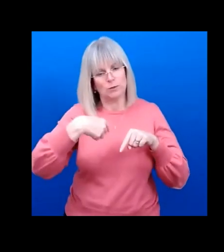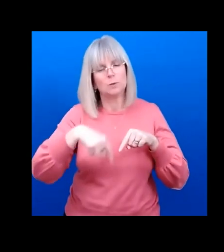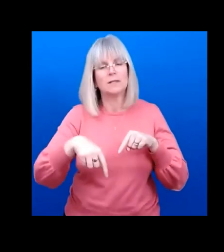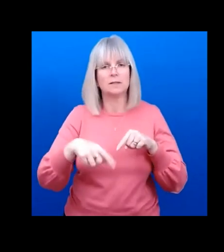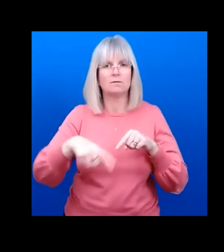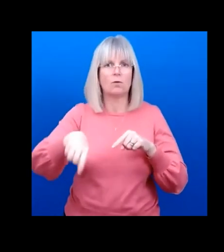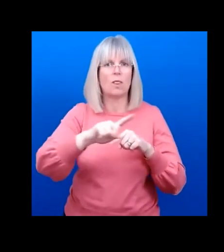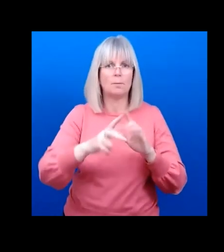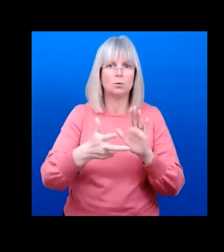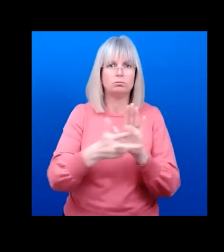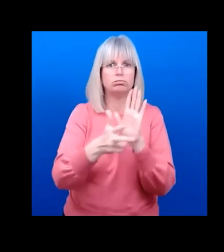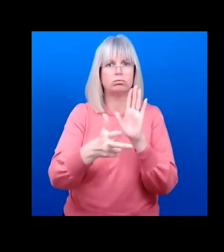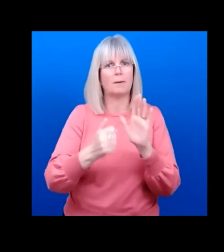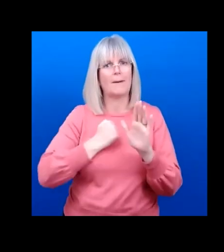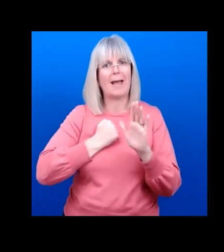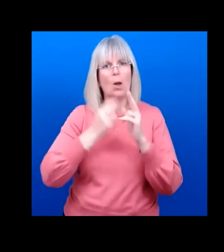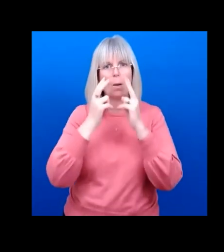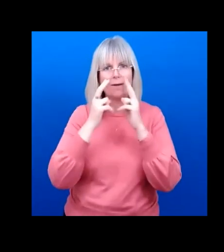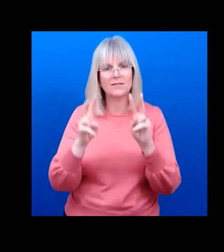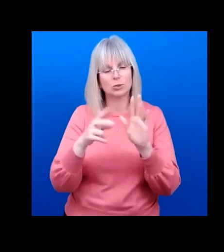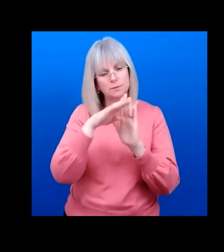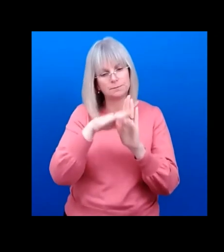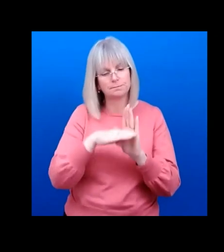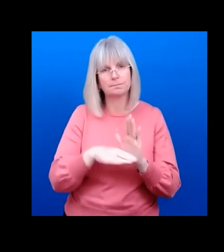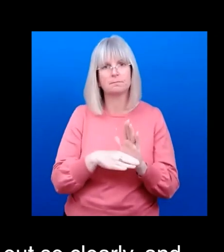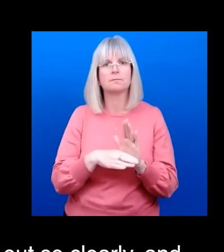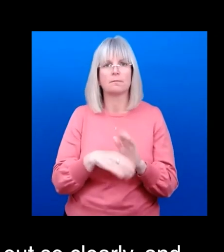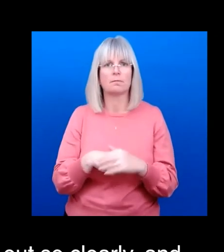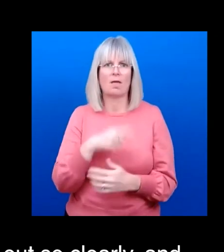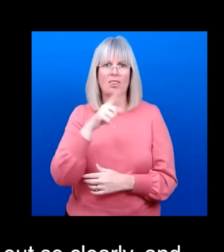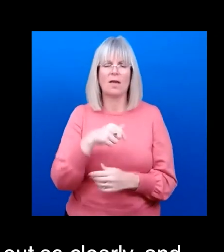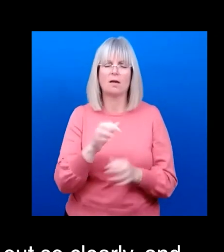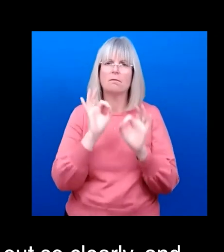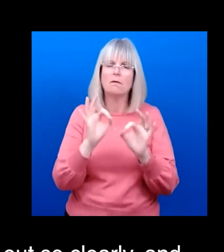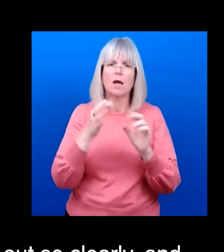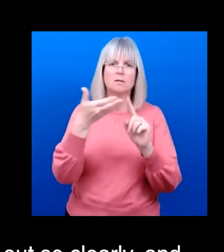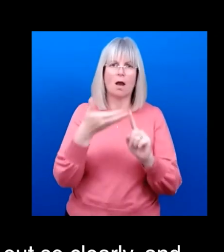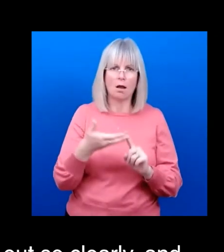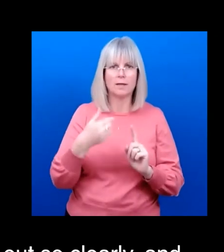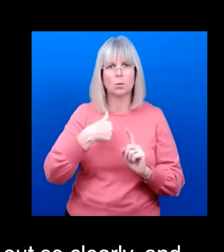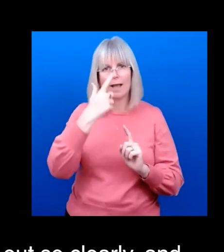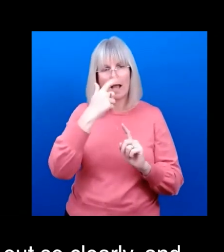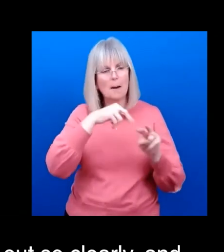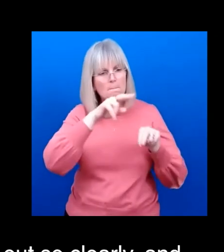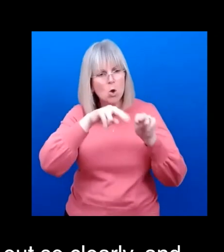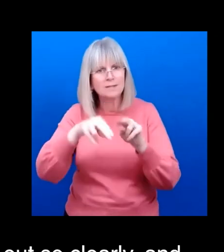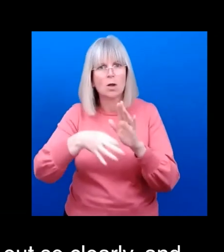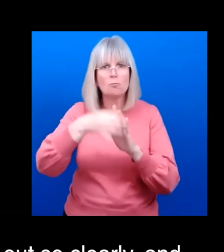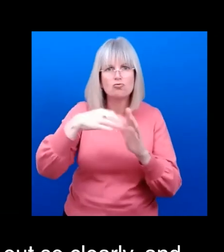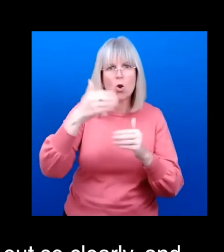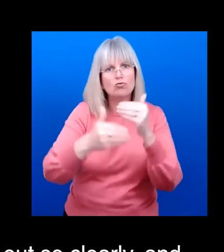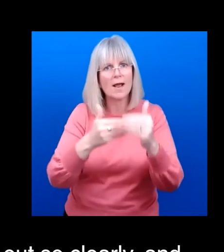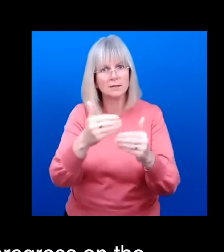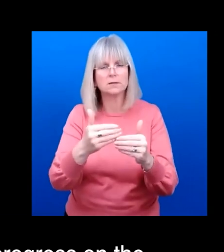clearly, they're great targets to help enable us to monitor progress on the implementation of integrated people